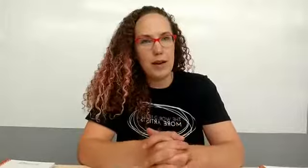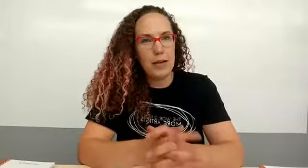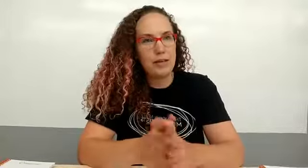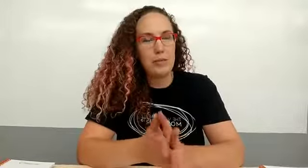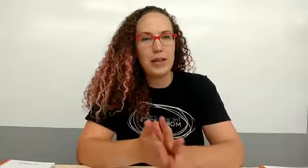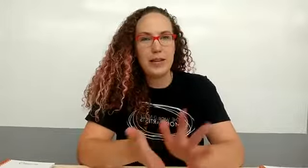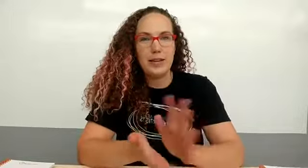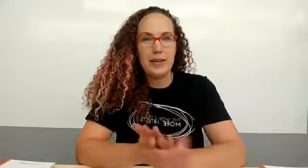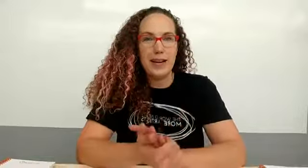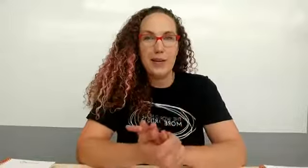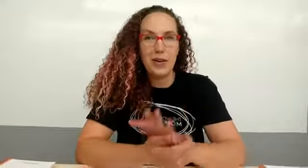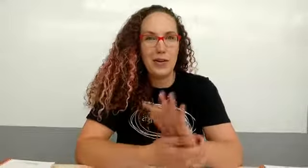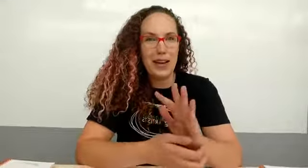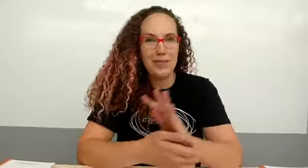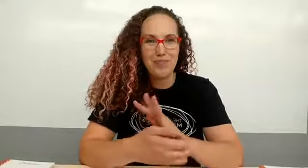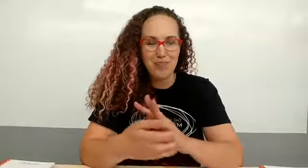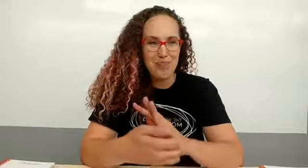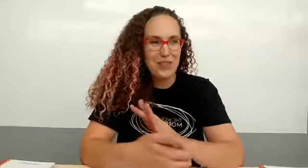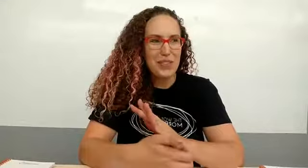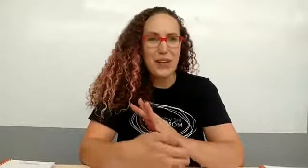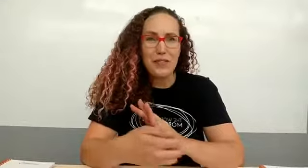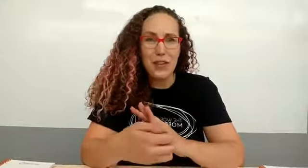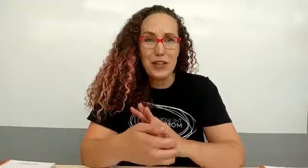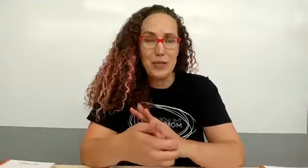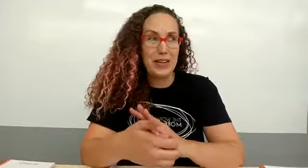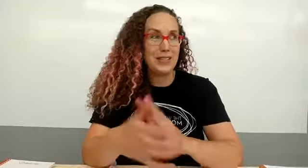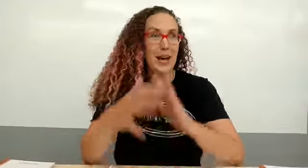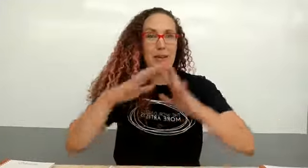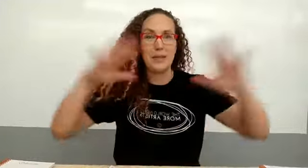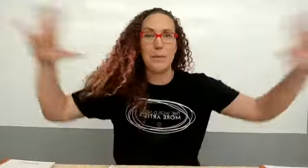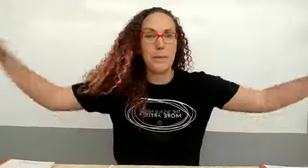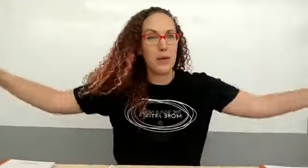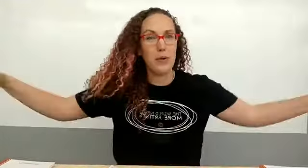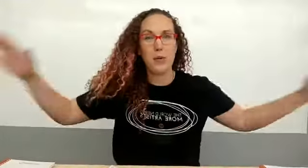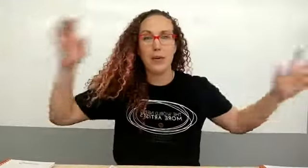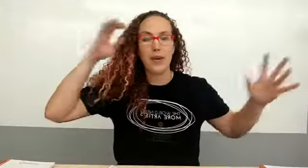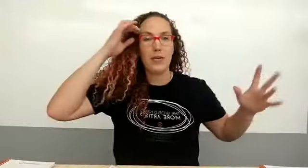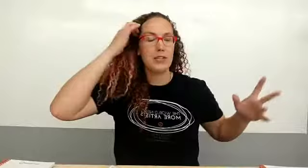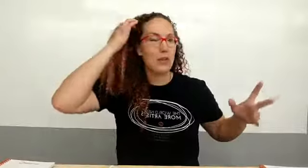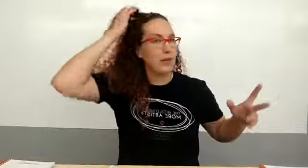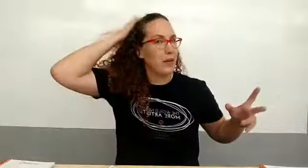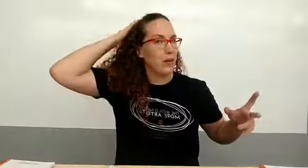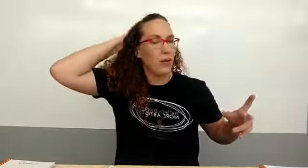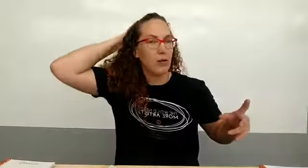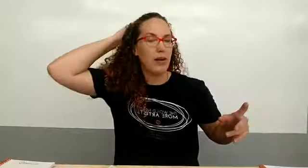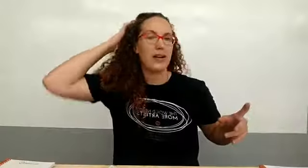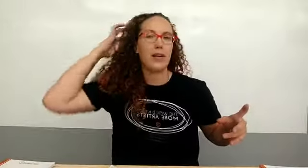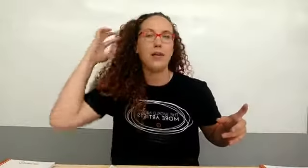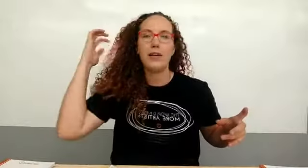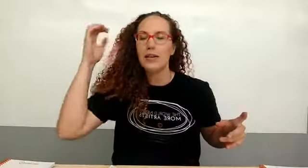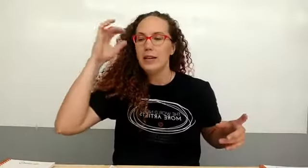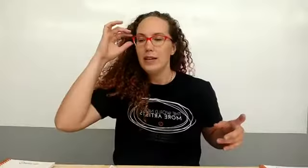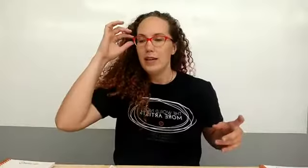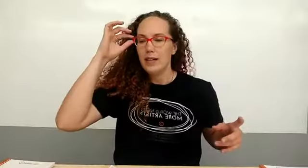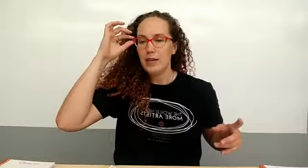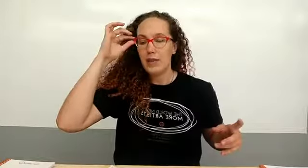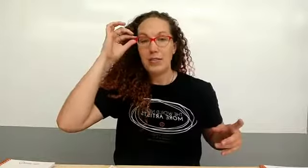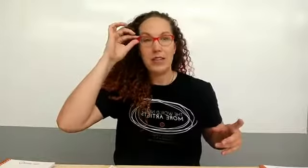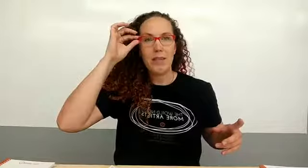comments because I need to know that so I can figure something else out it's a big room and I know there's probably a horrible echo I'll have to grab